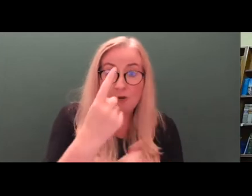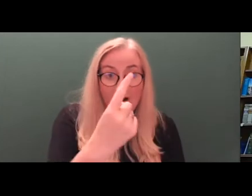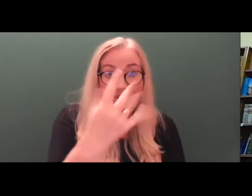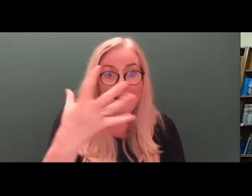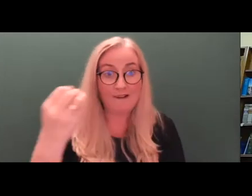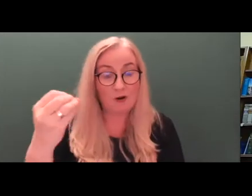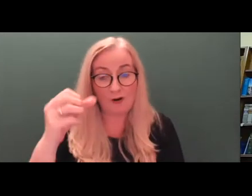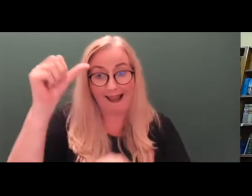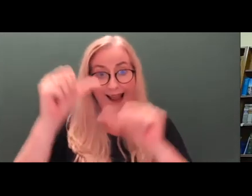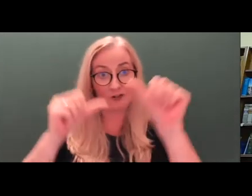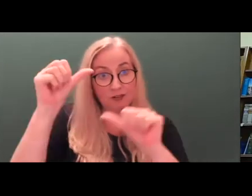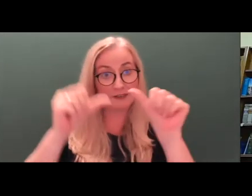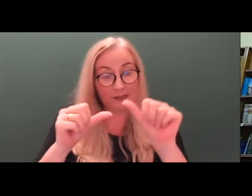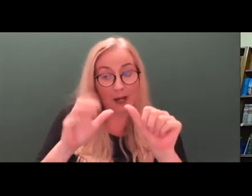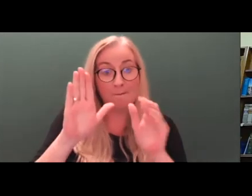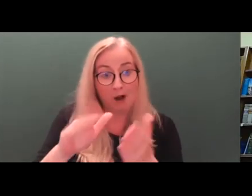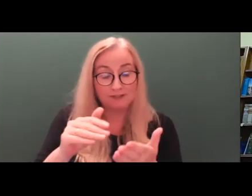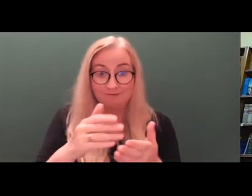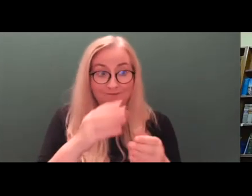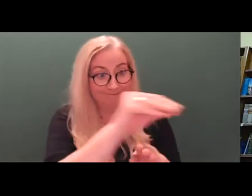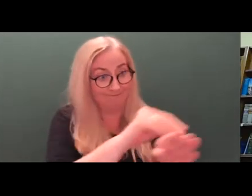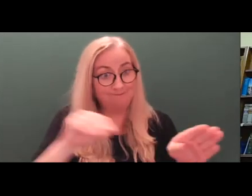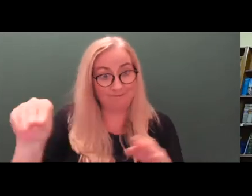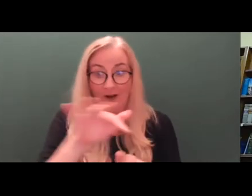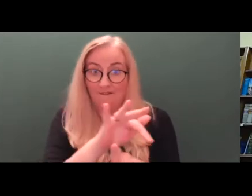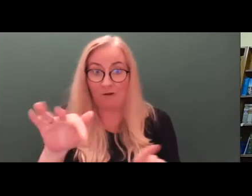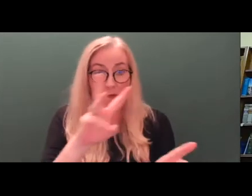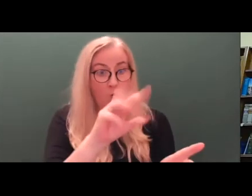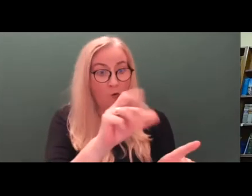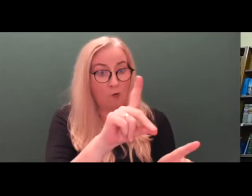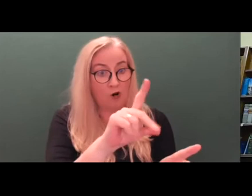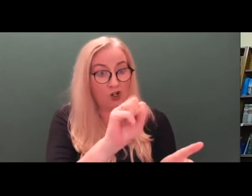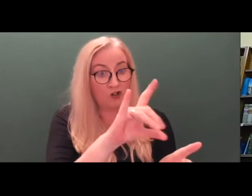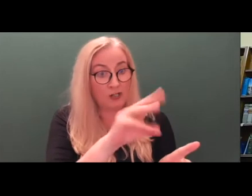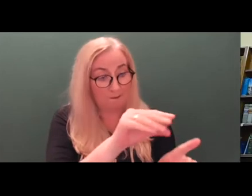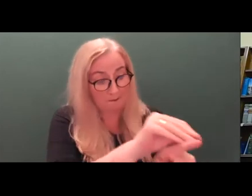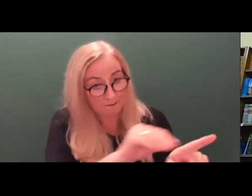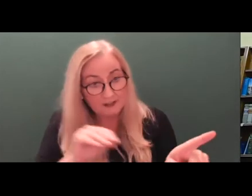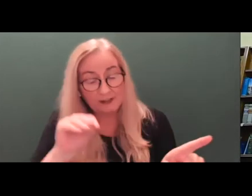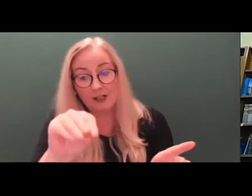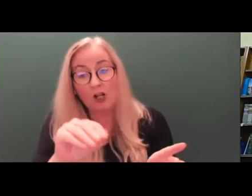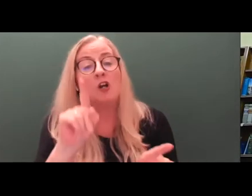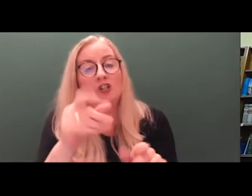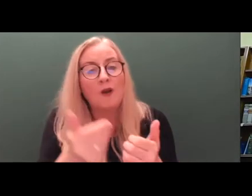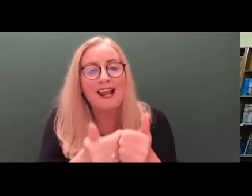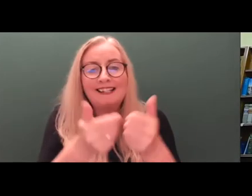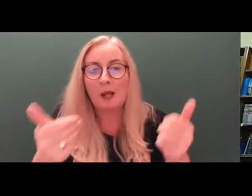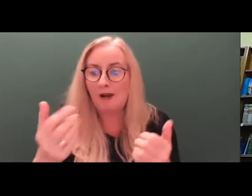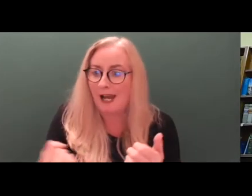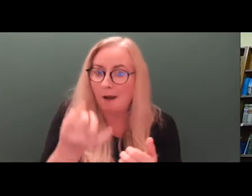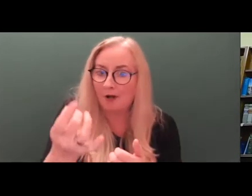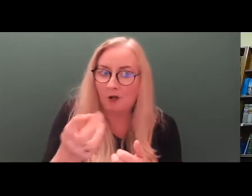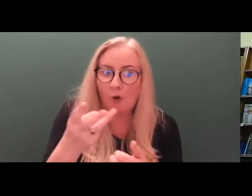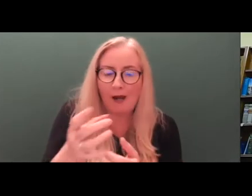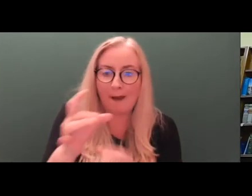that it must discharge from wardship. Regrettably, the legislation, under separate application will be made